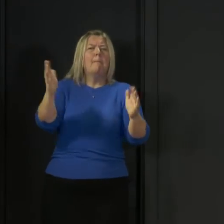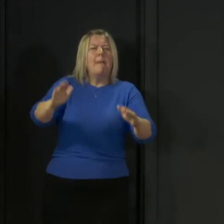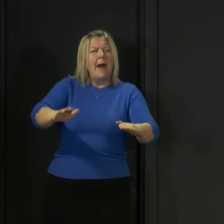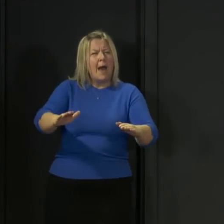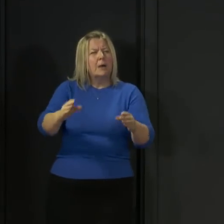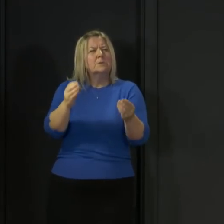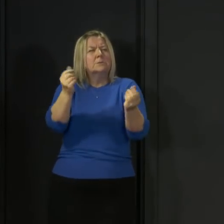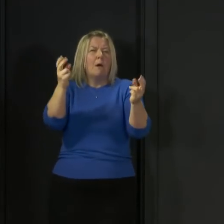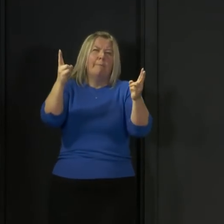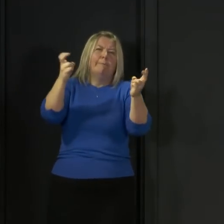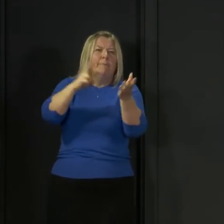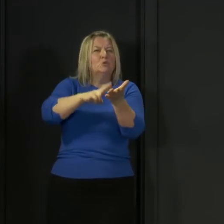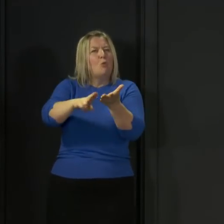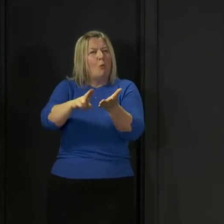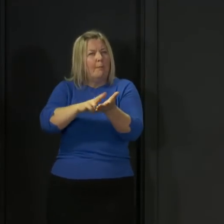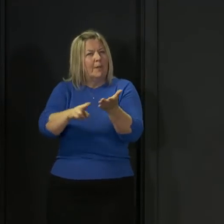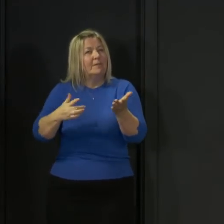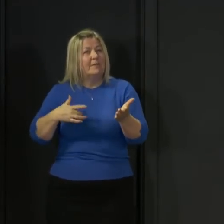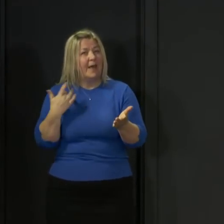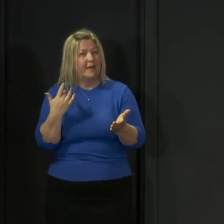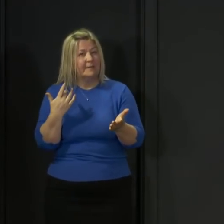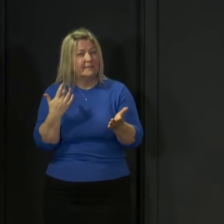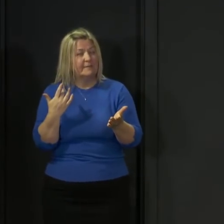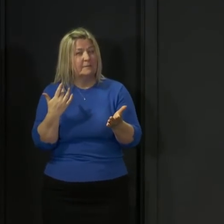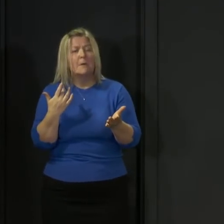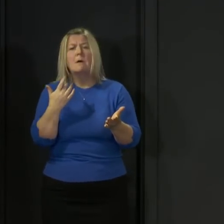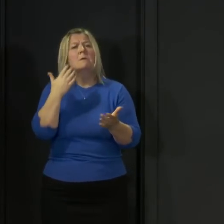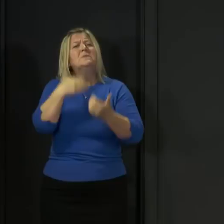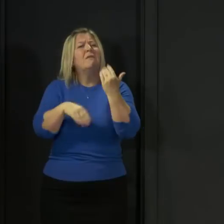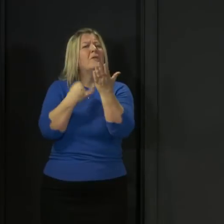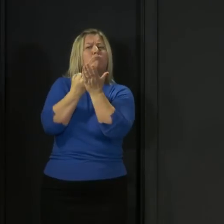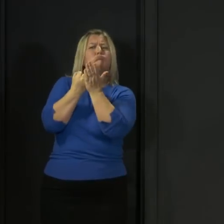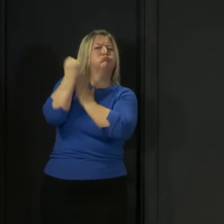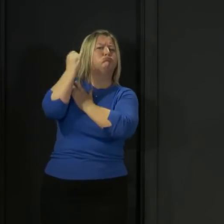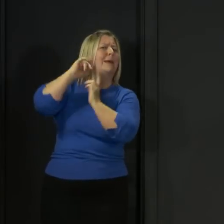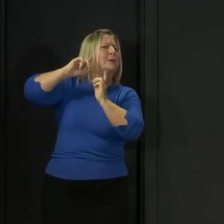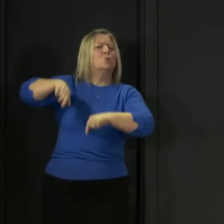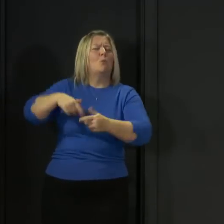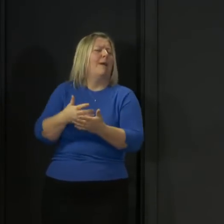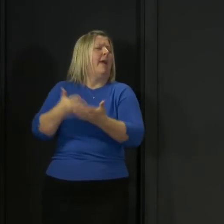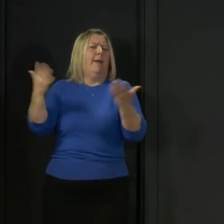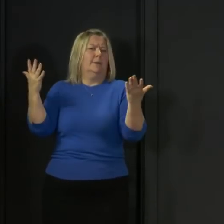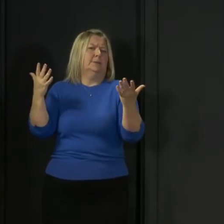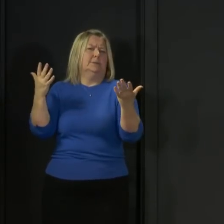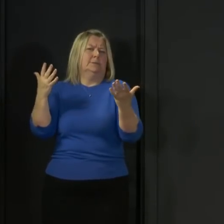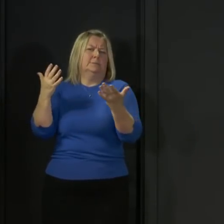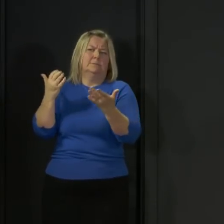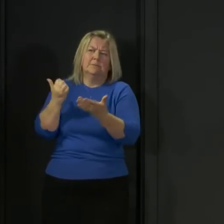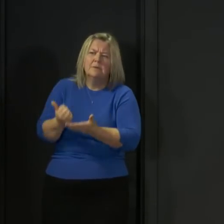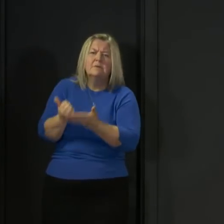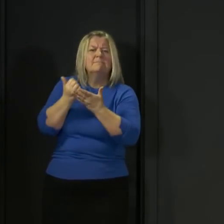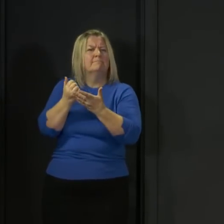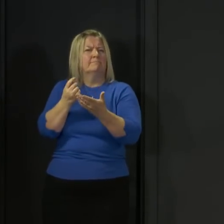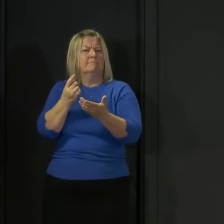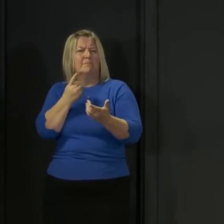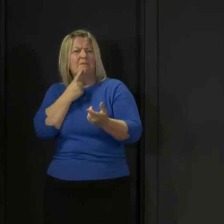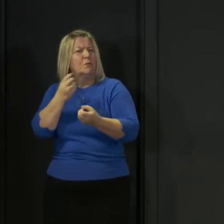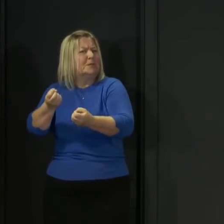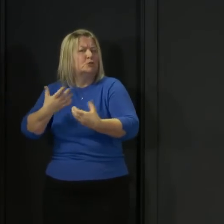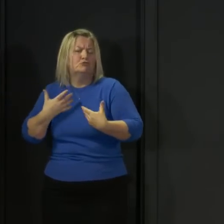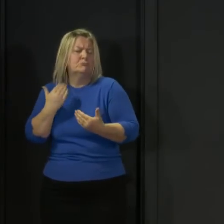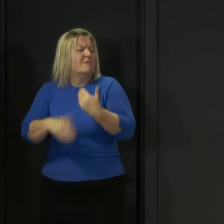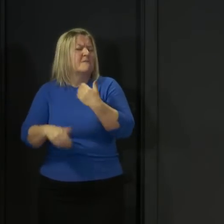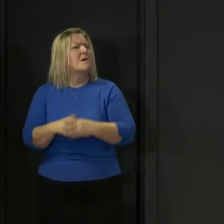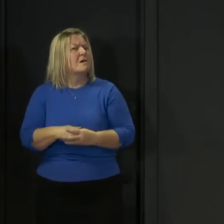normality as quickly as possible. But we will never rule out anything that can lead to a more effective approach in different